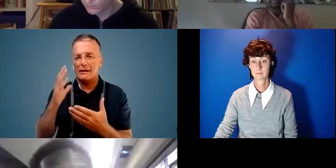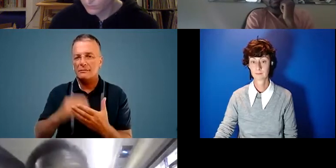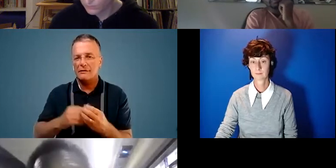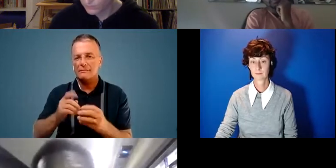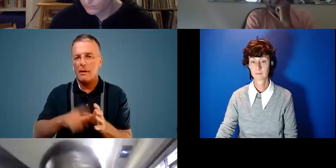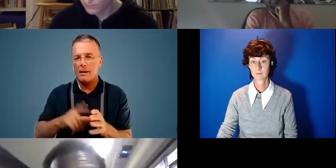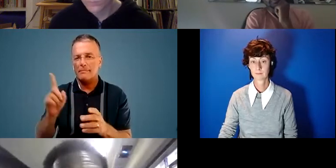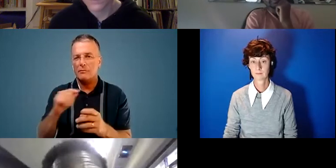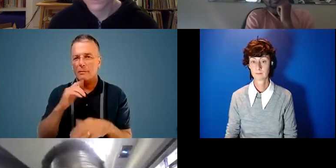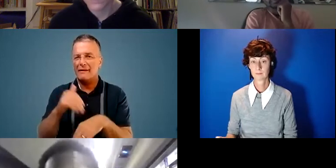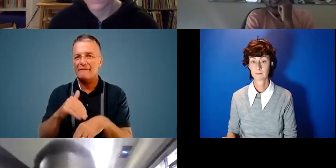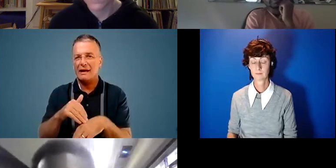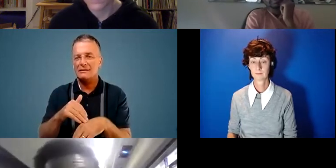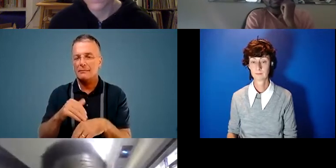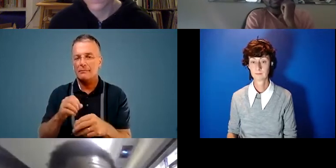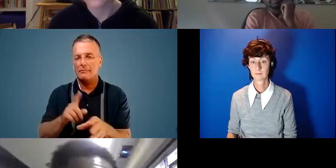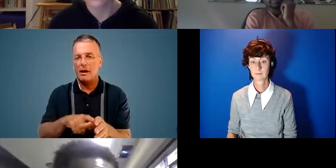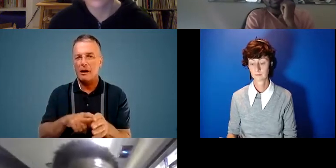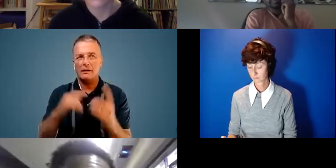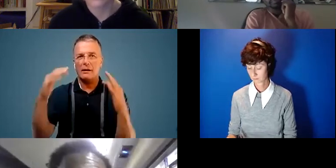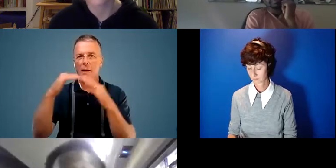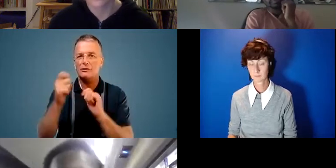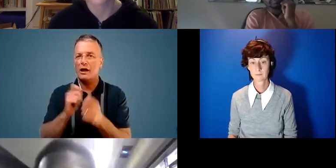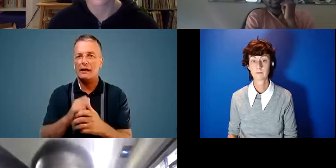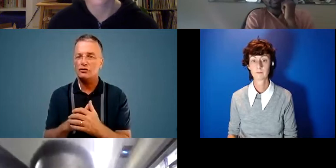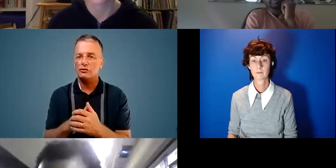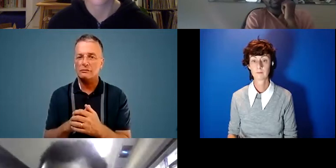who have been affected by the results of climate change.